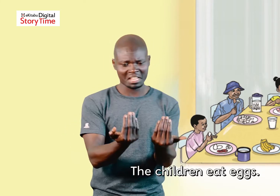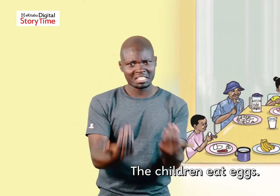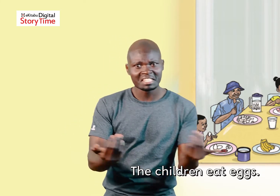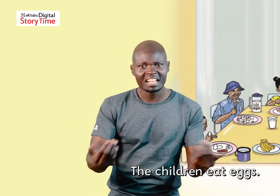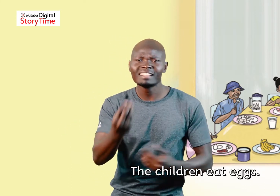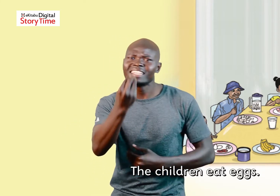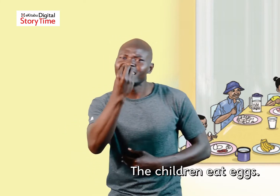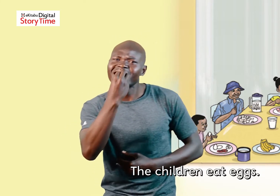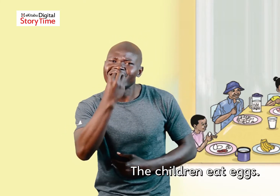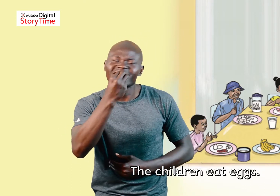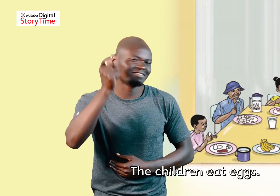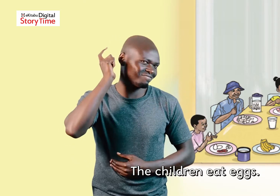The children eat eggs